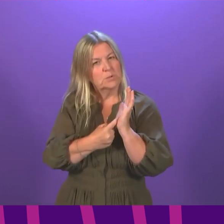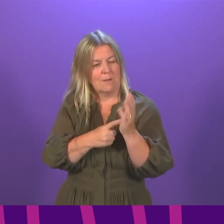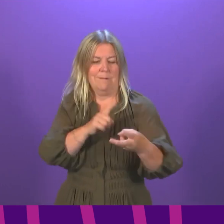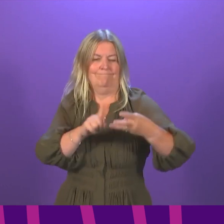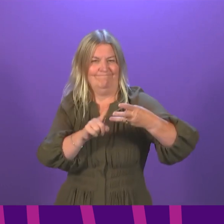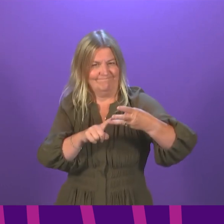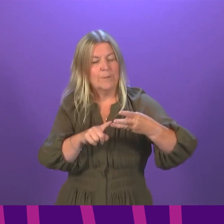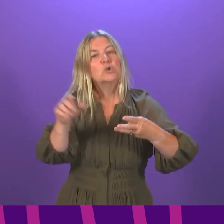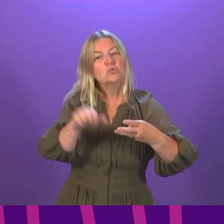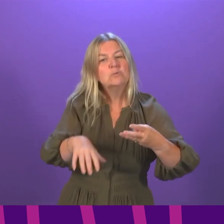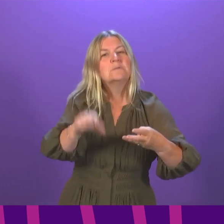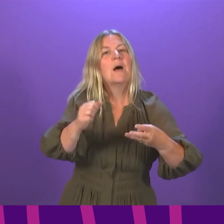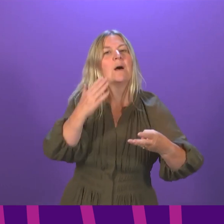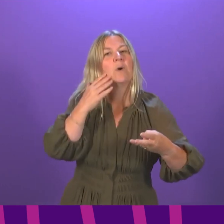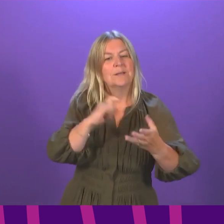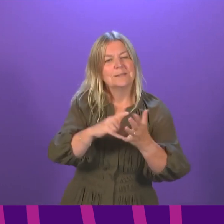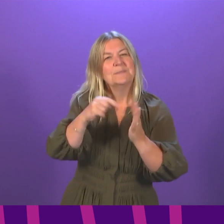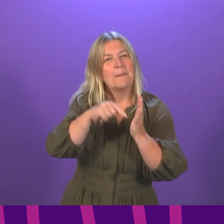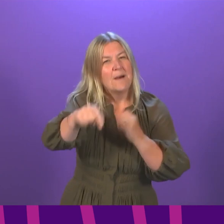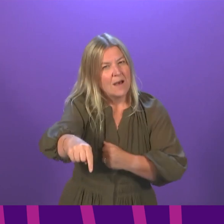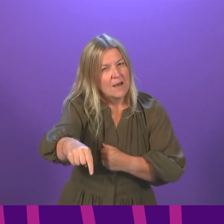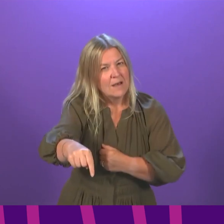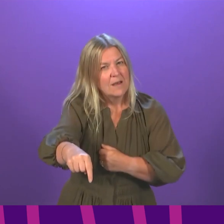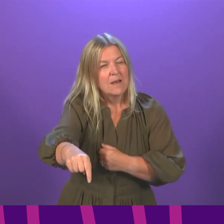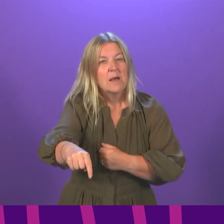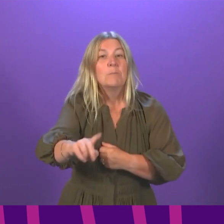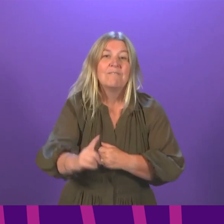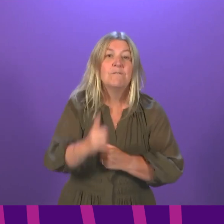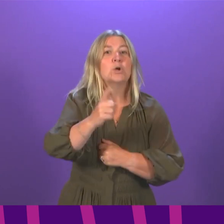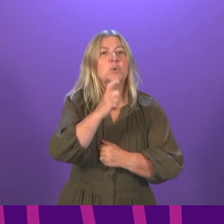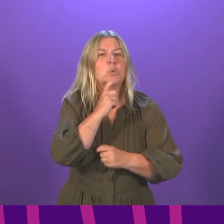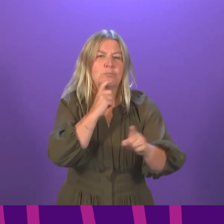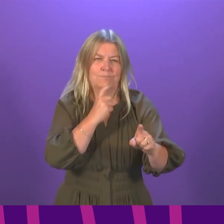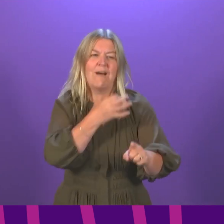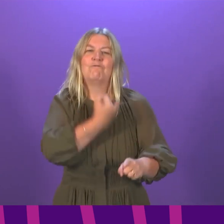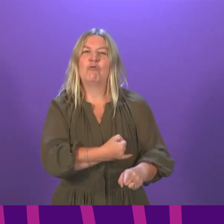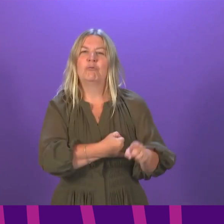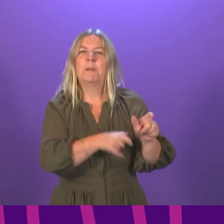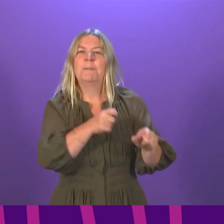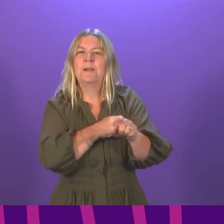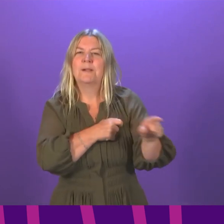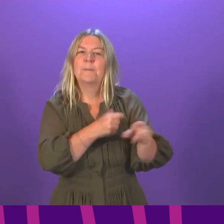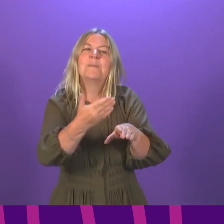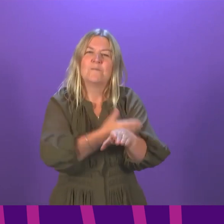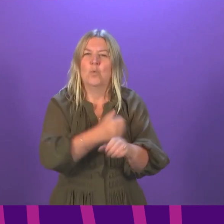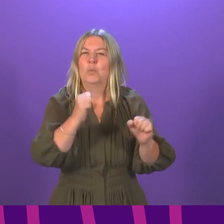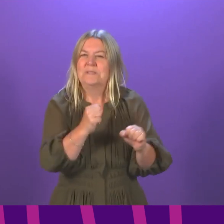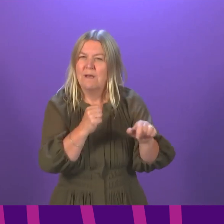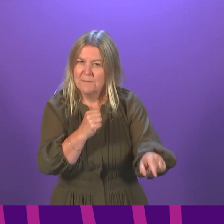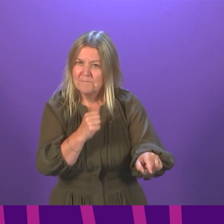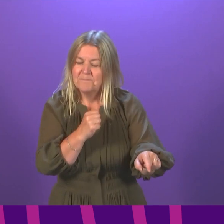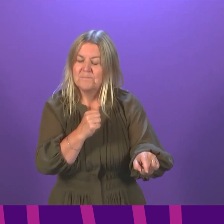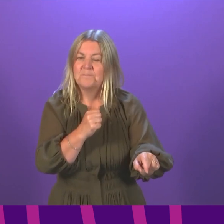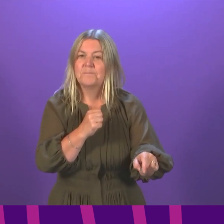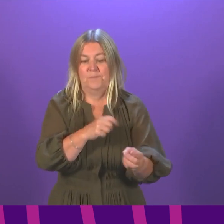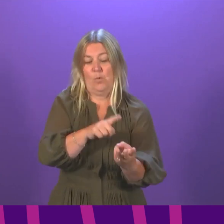so that we maximise protection in those who are most vulnerable ahead of the winter months. It is recommended that any booster programme is